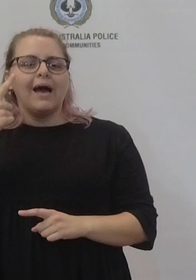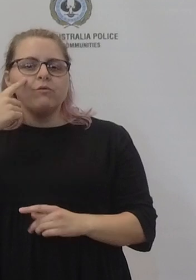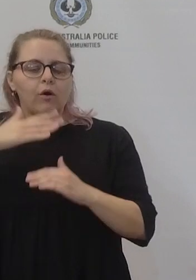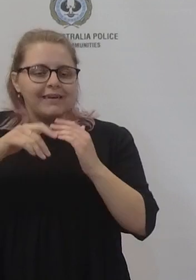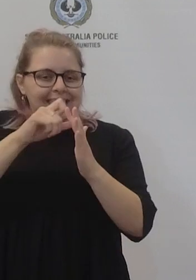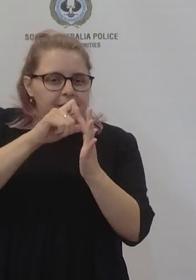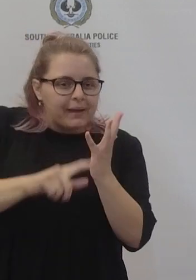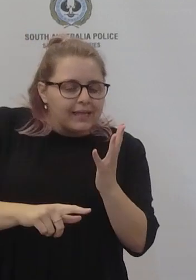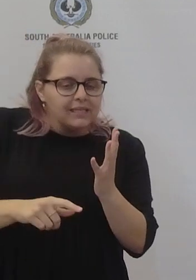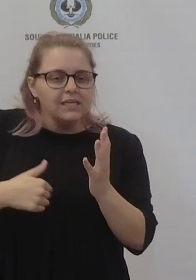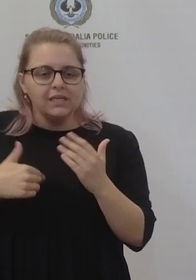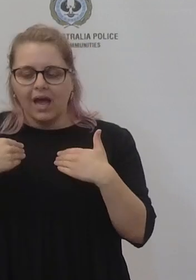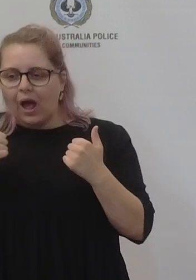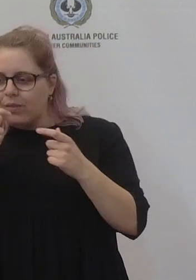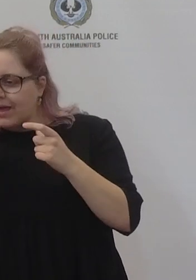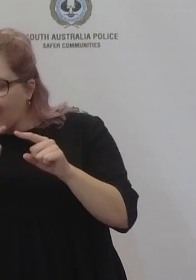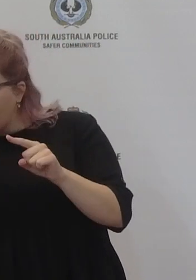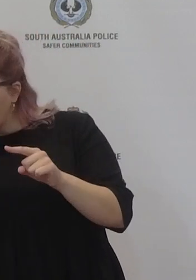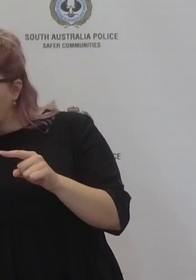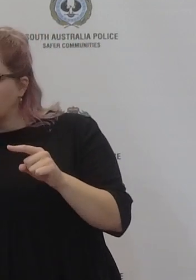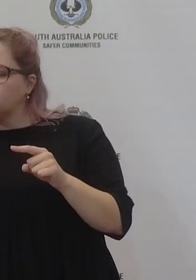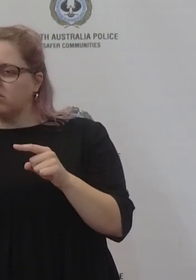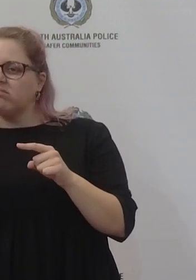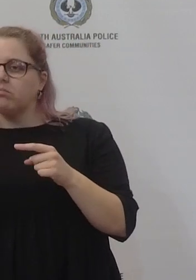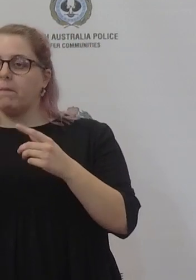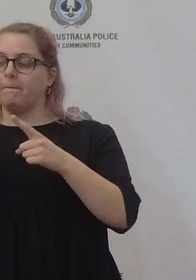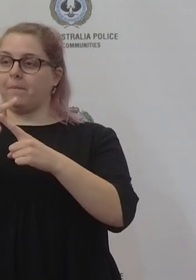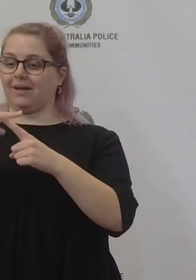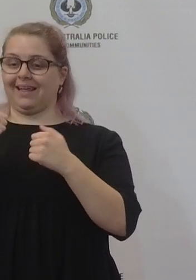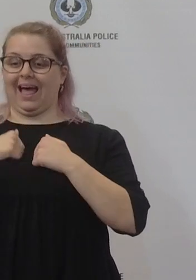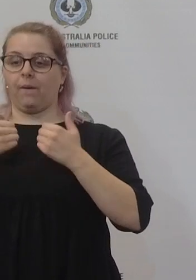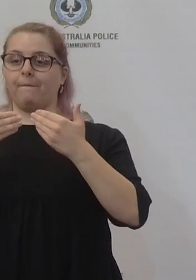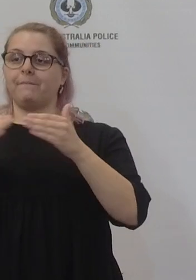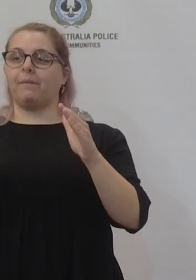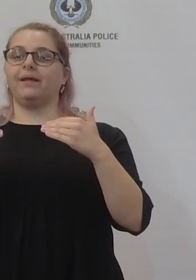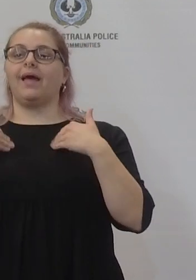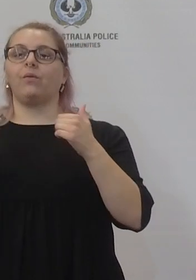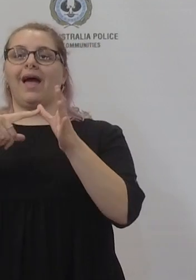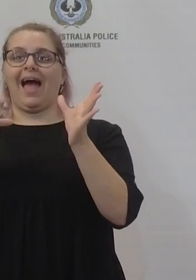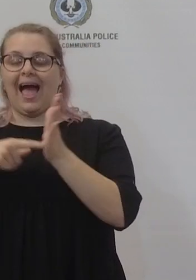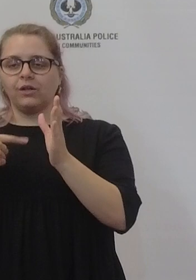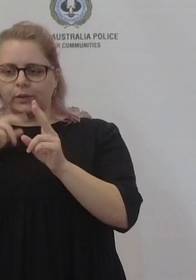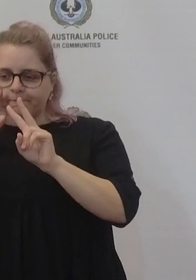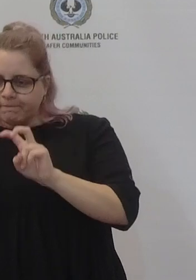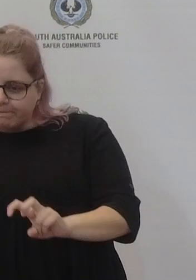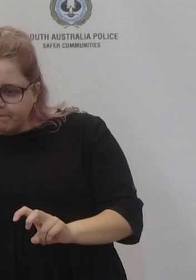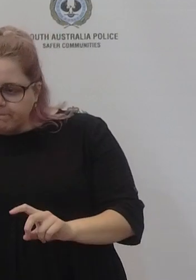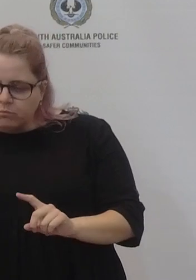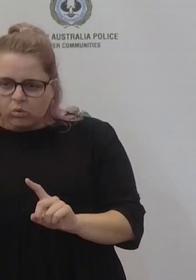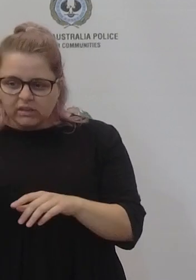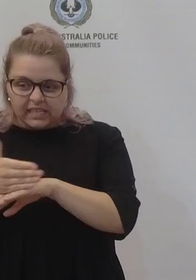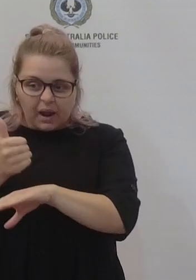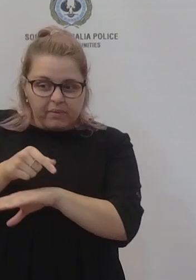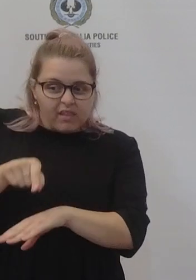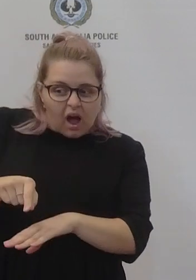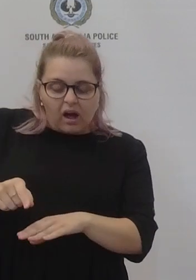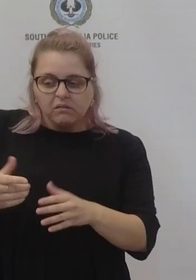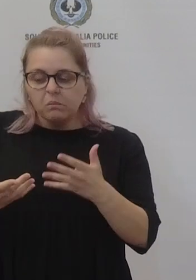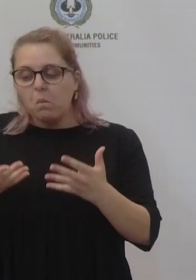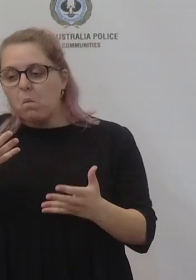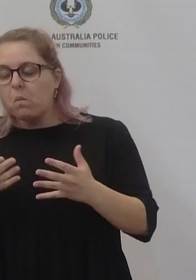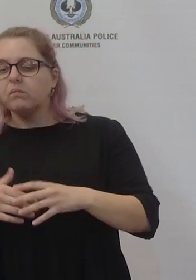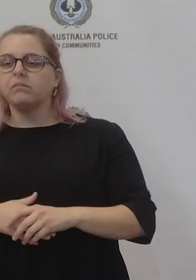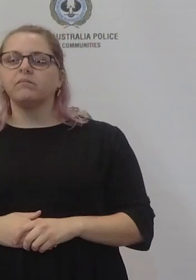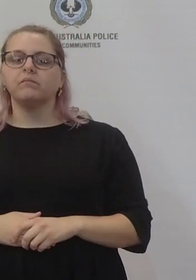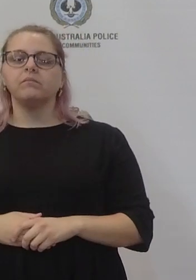legal instruments such as the Public Health Act uh and about whether um it would be more appropriate to do that or whether it would be more appropriate